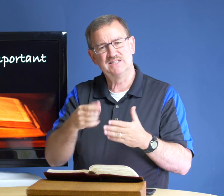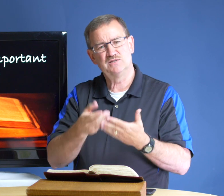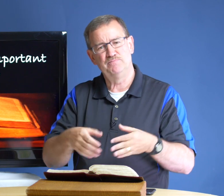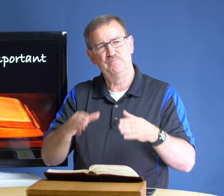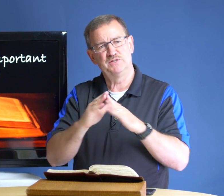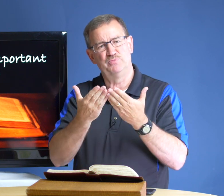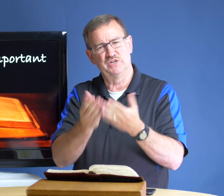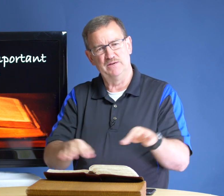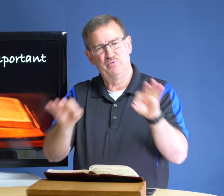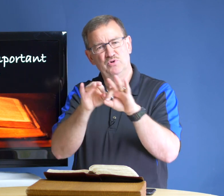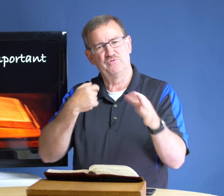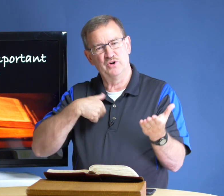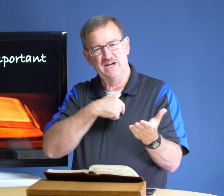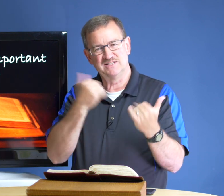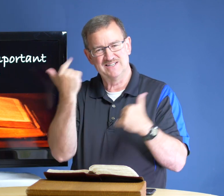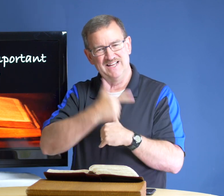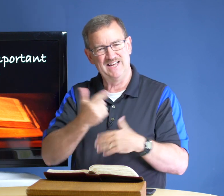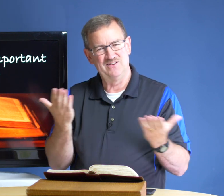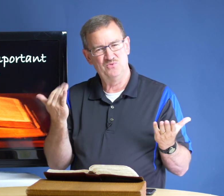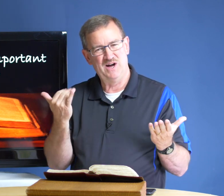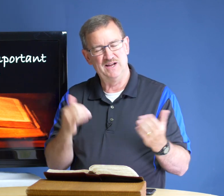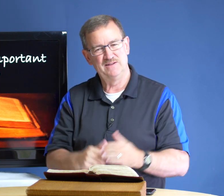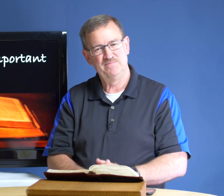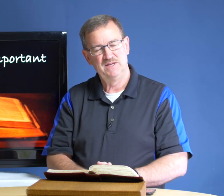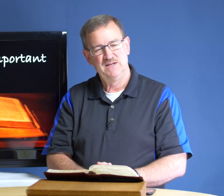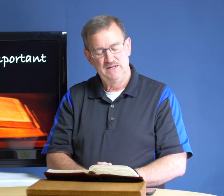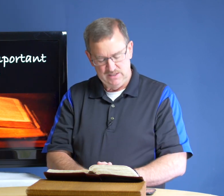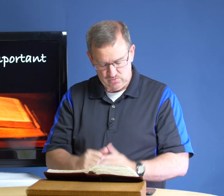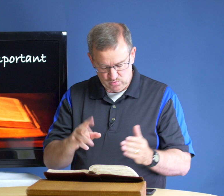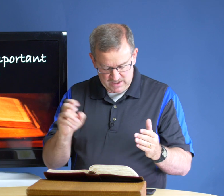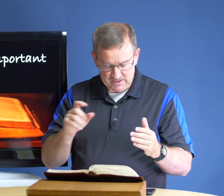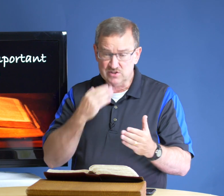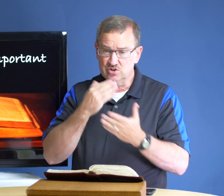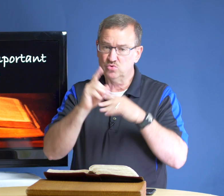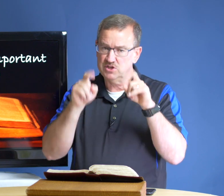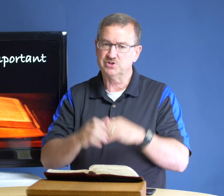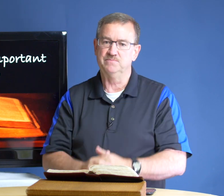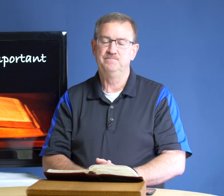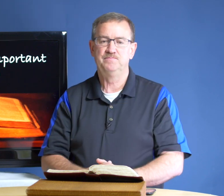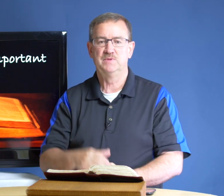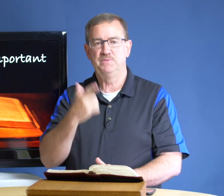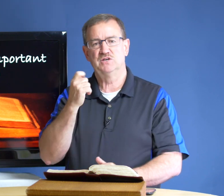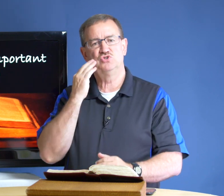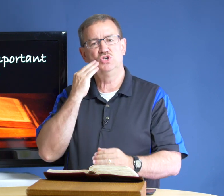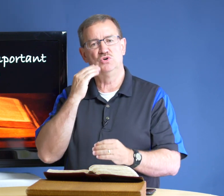this this book important for us today why well it's a good question because you know